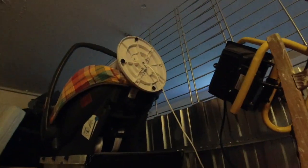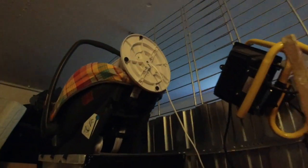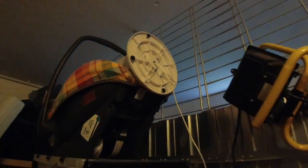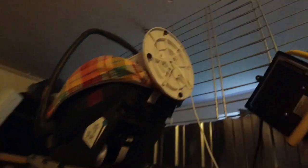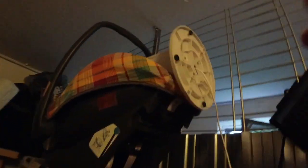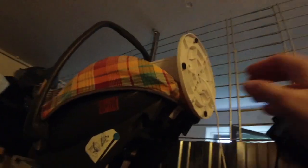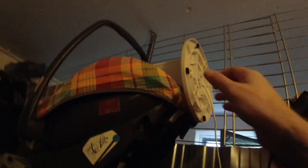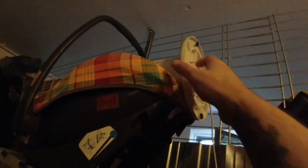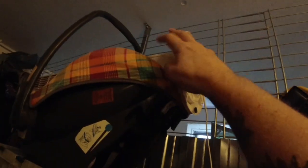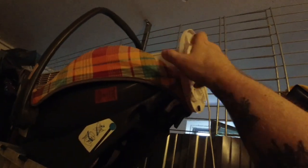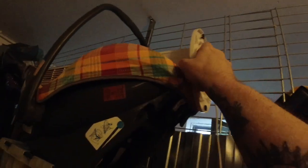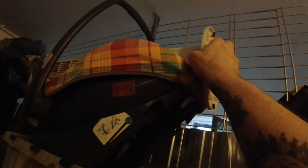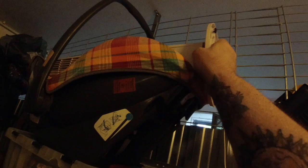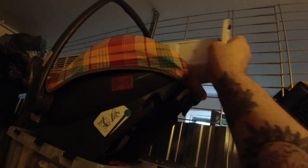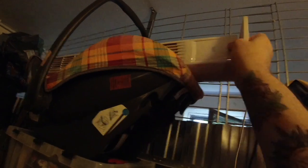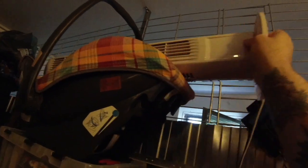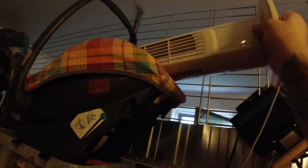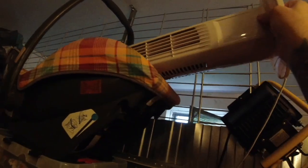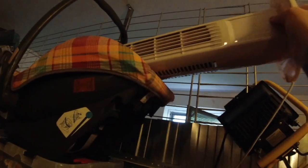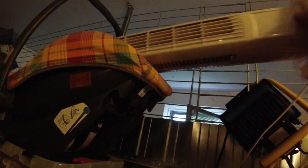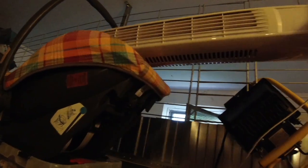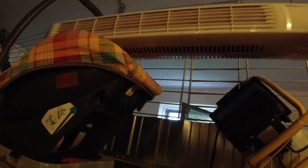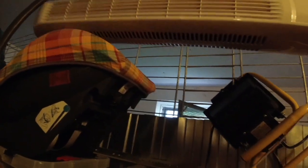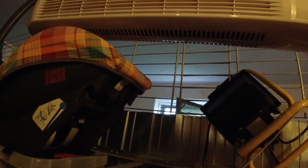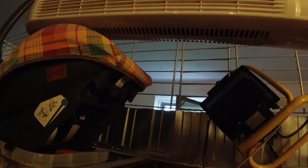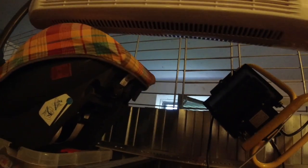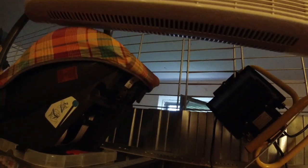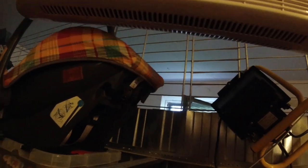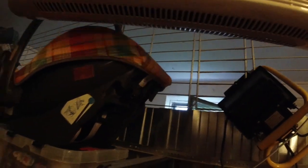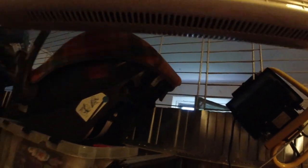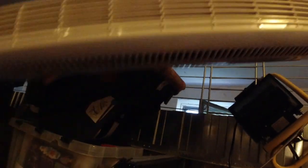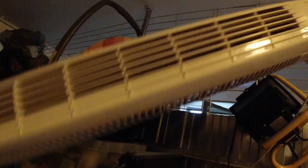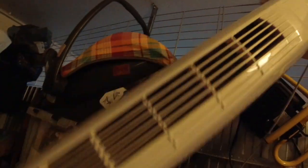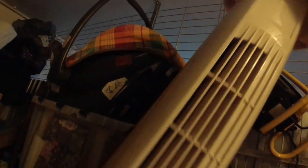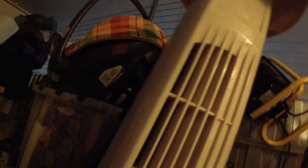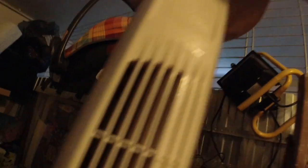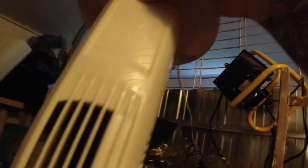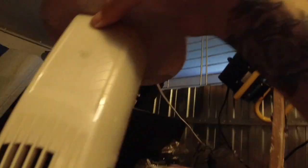I'm going to the Sorry.